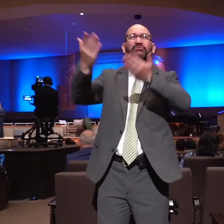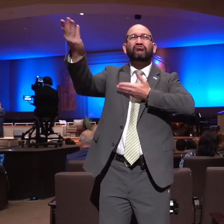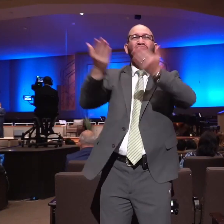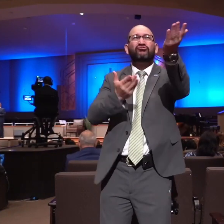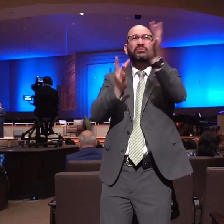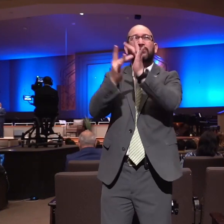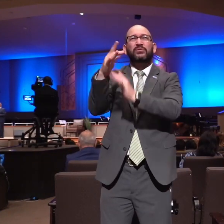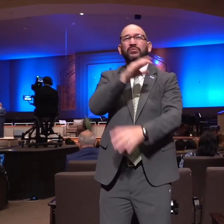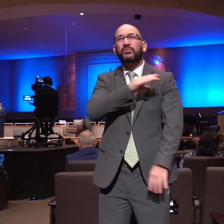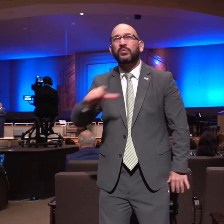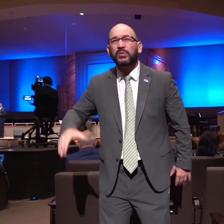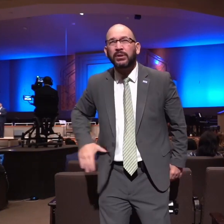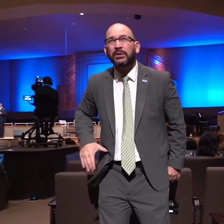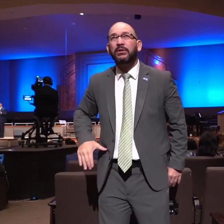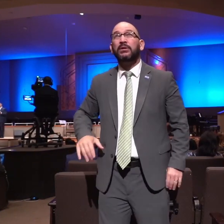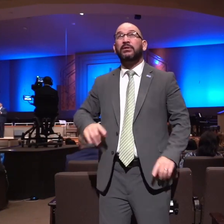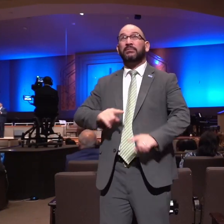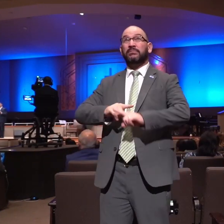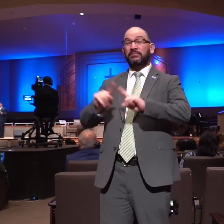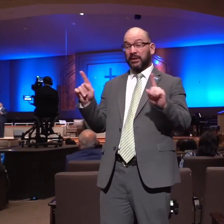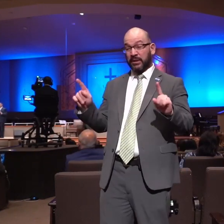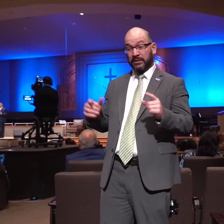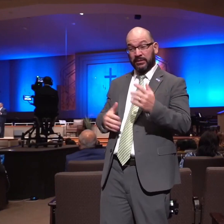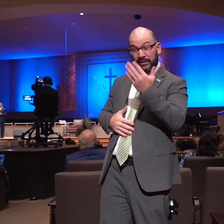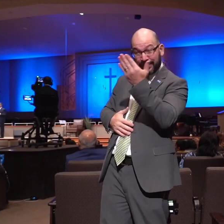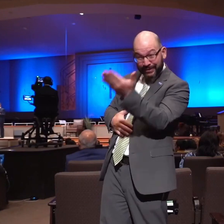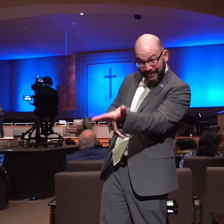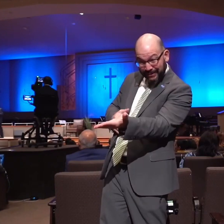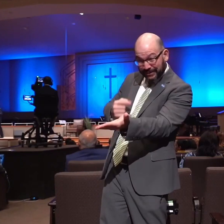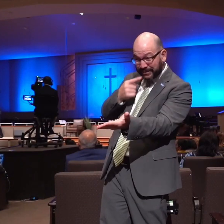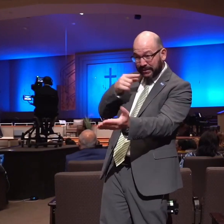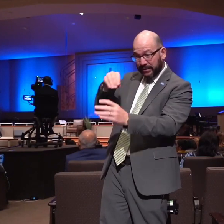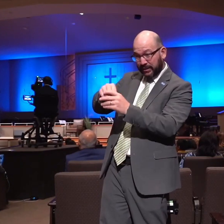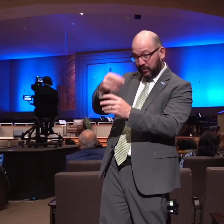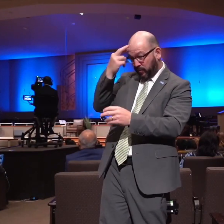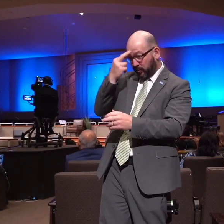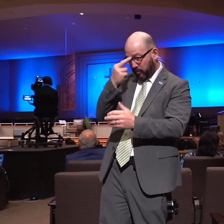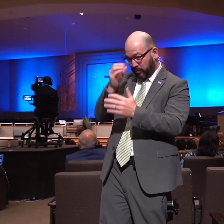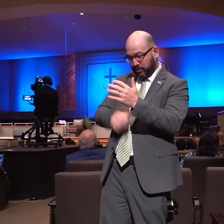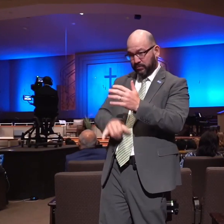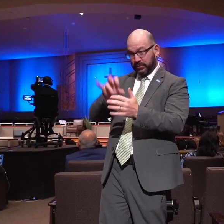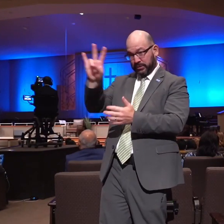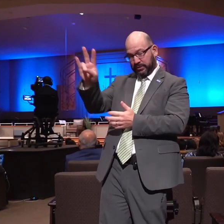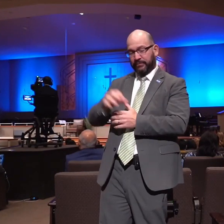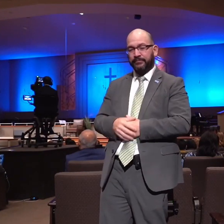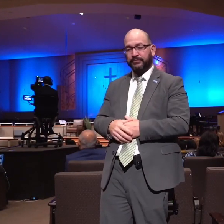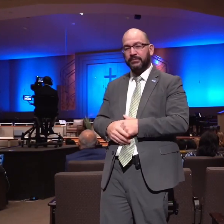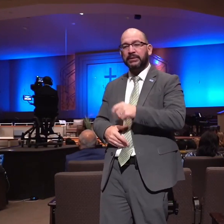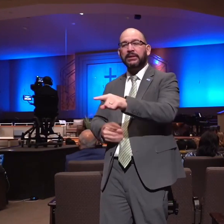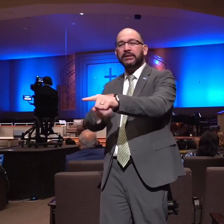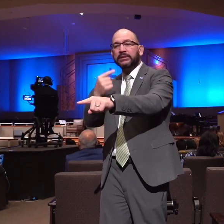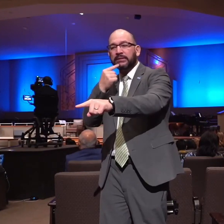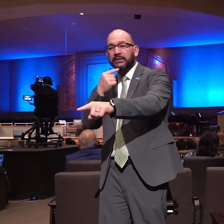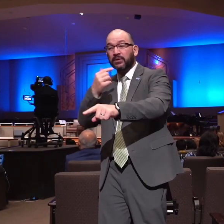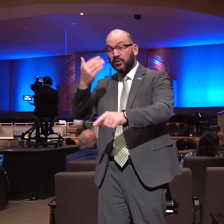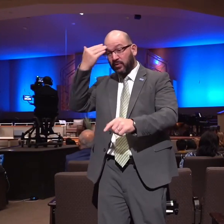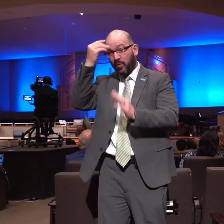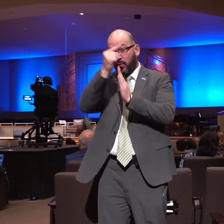and yet paul wrote in romans chapter 7 we know that the law is spiritual but i am carnal